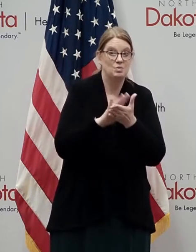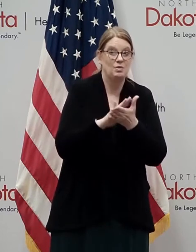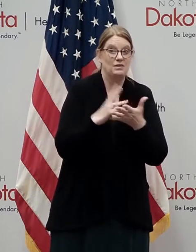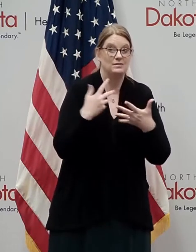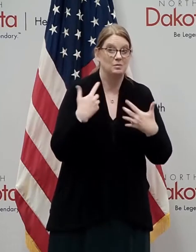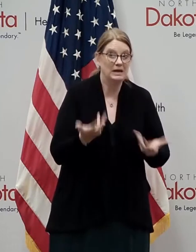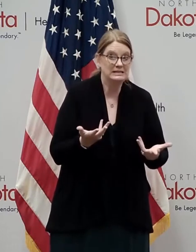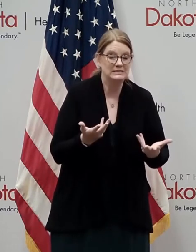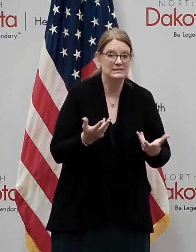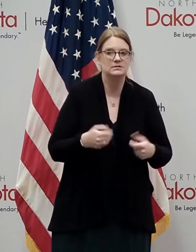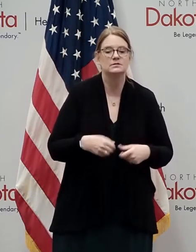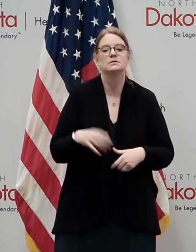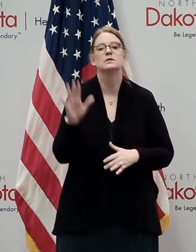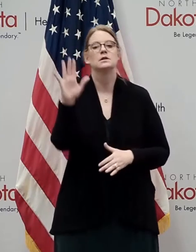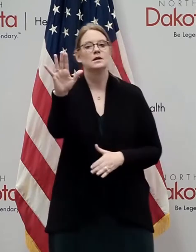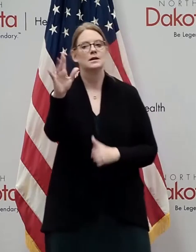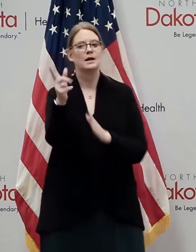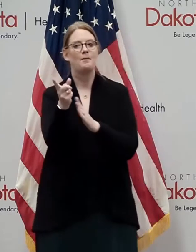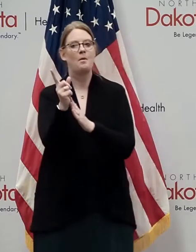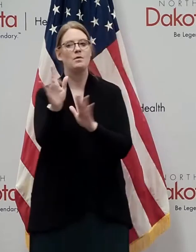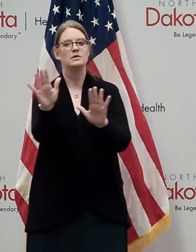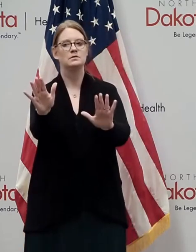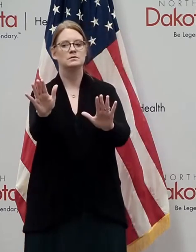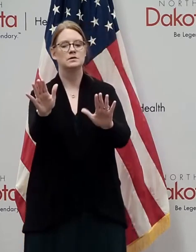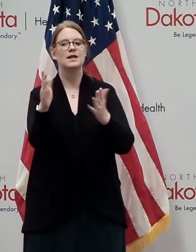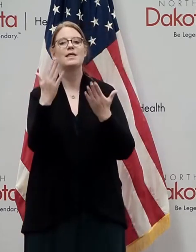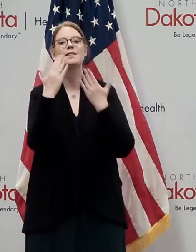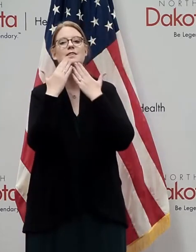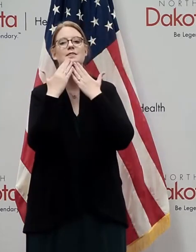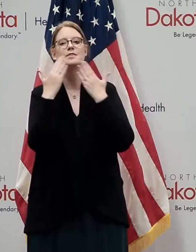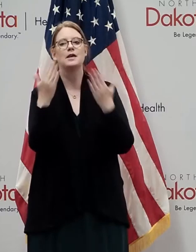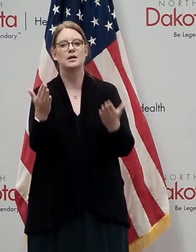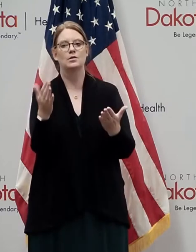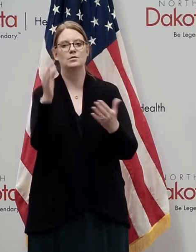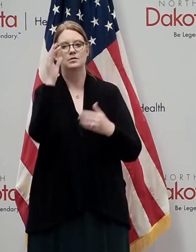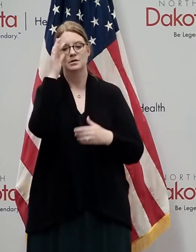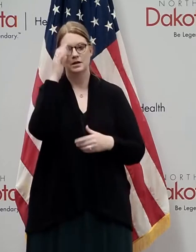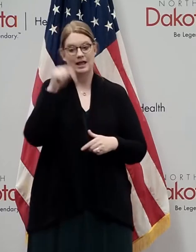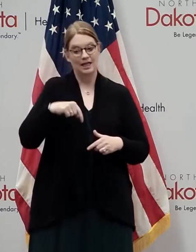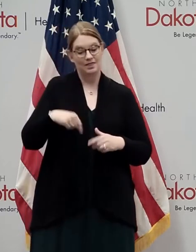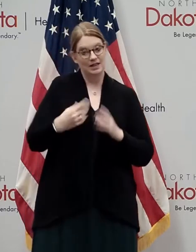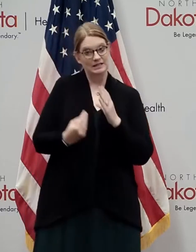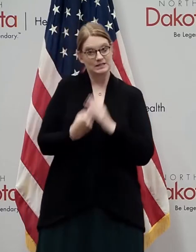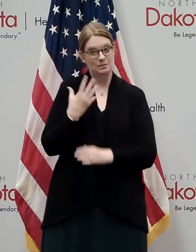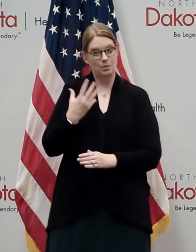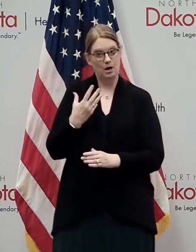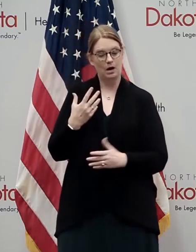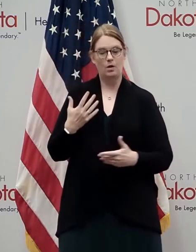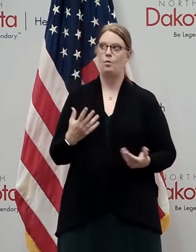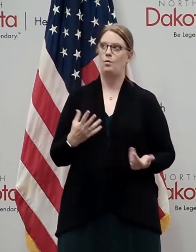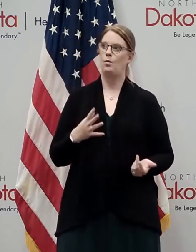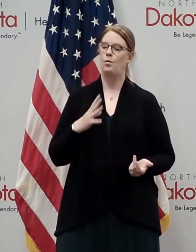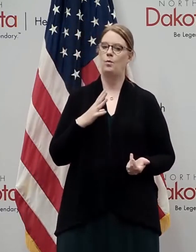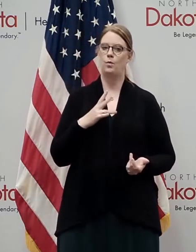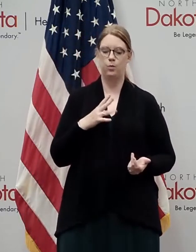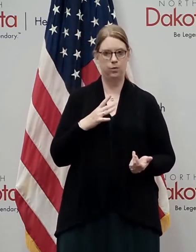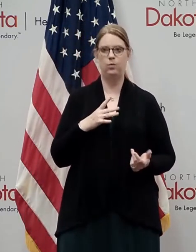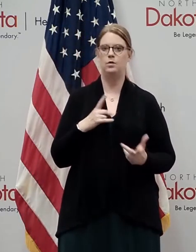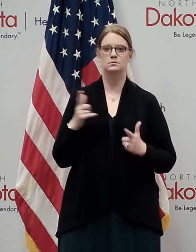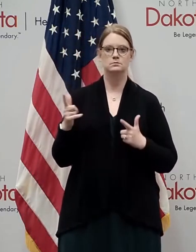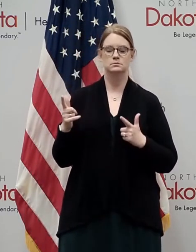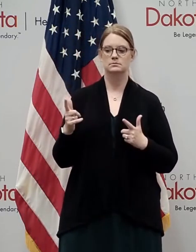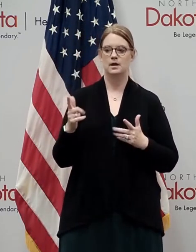I want to take a moment and say again thank you to everybody because we did execute this spring on a very rapid,